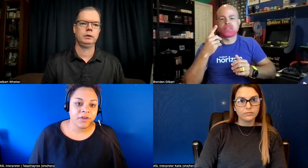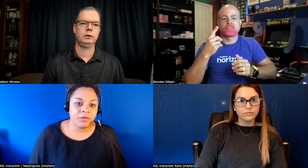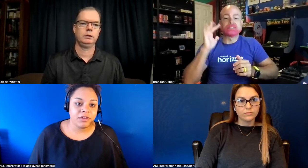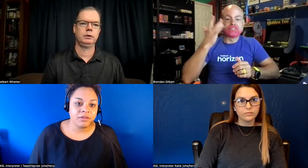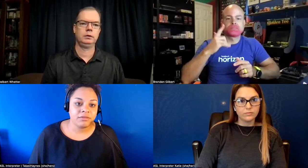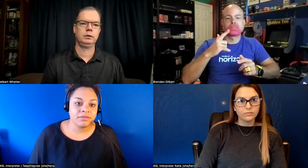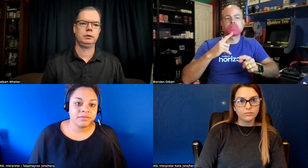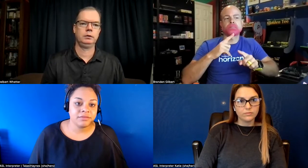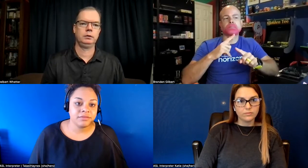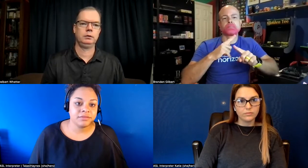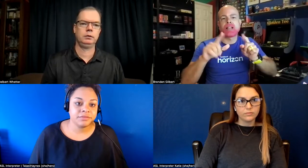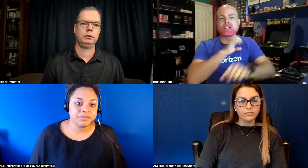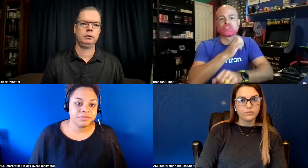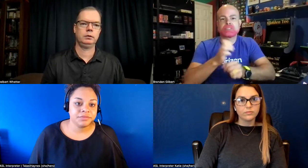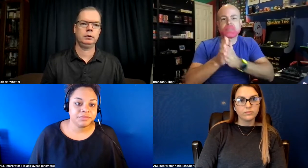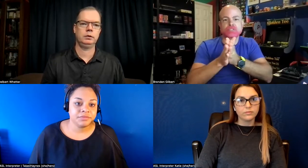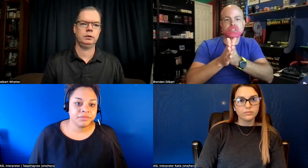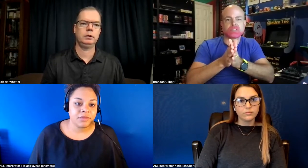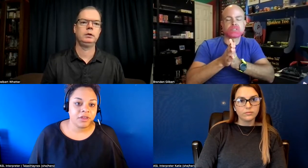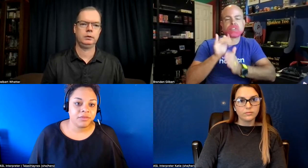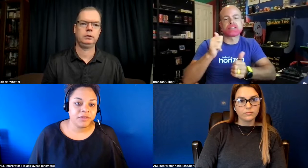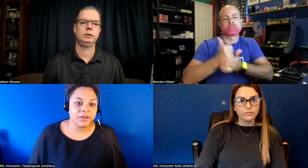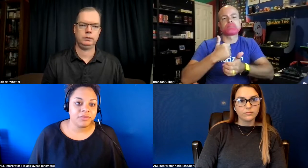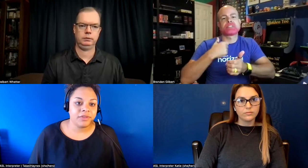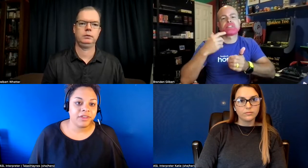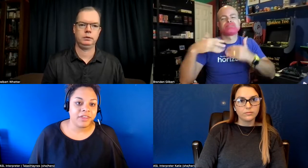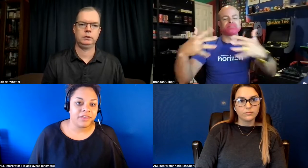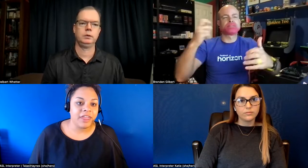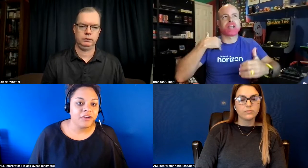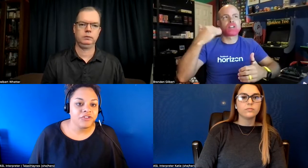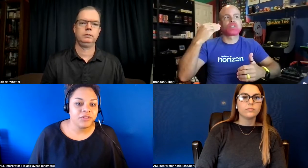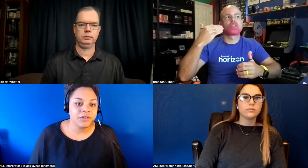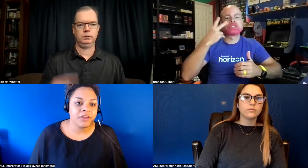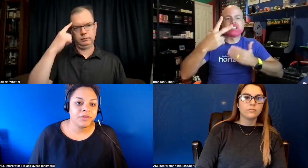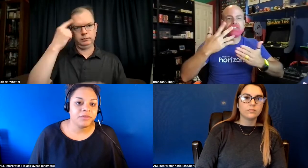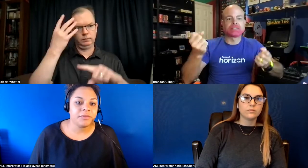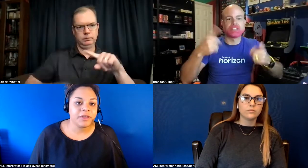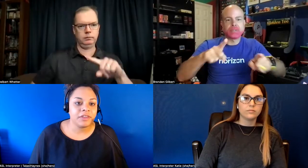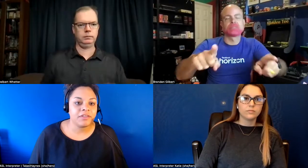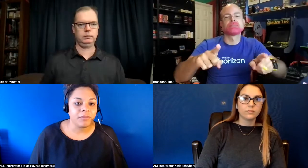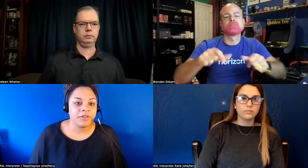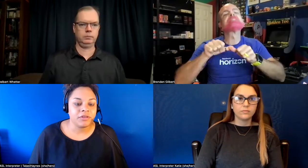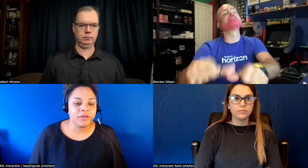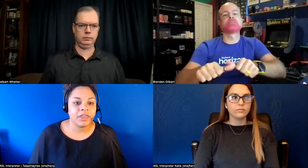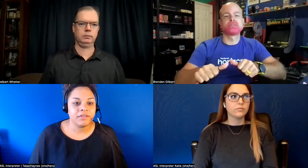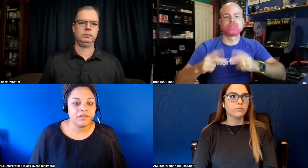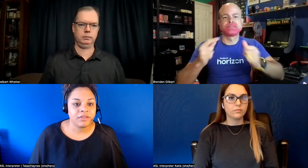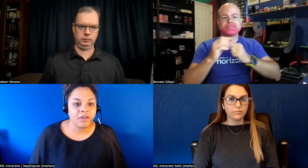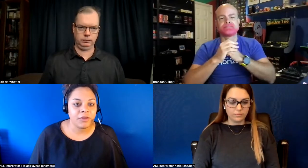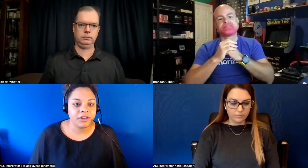fine with it um you know the energy really helped me pick things up and i can see things coming and